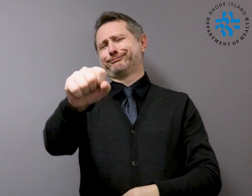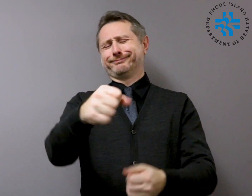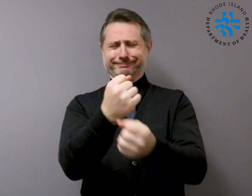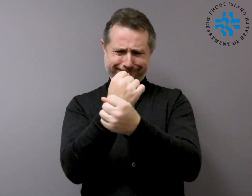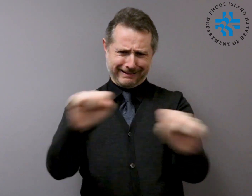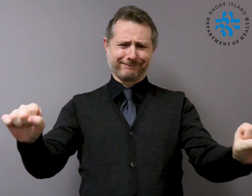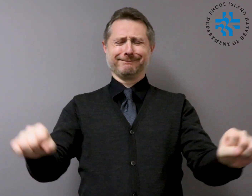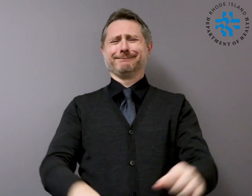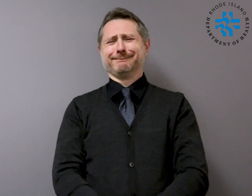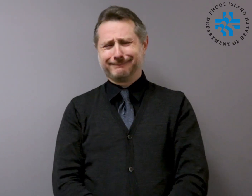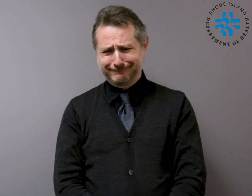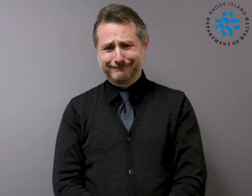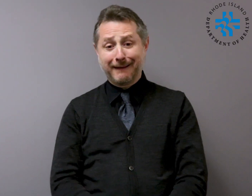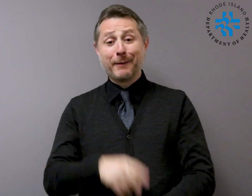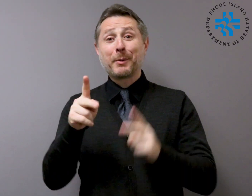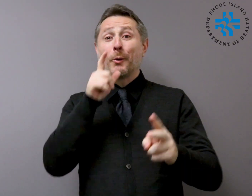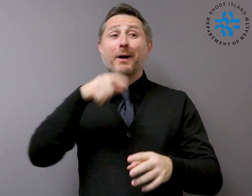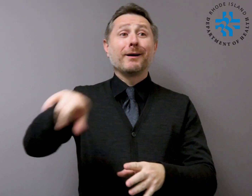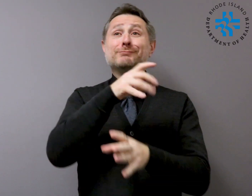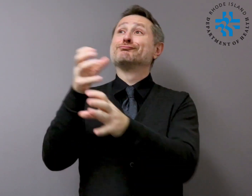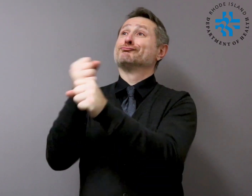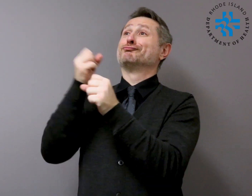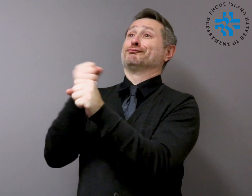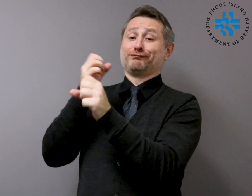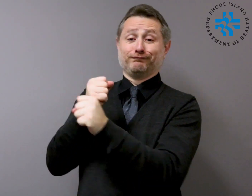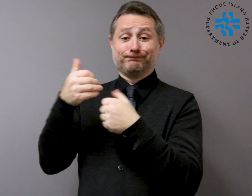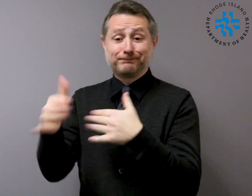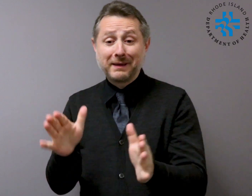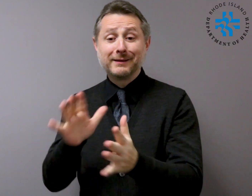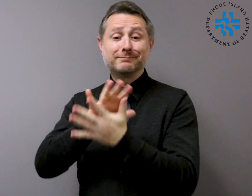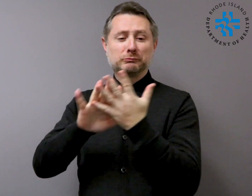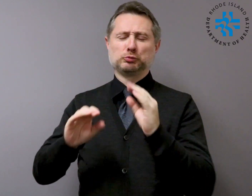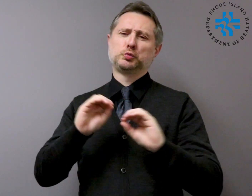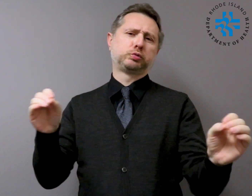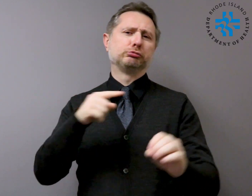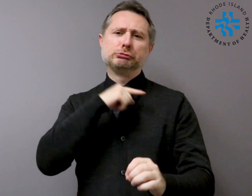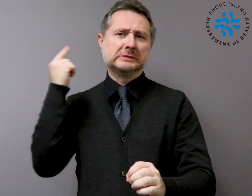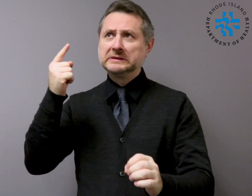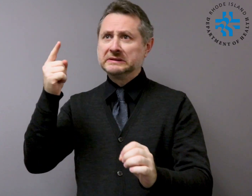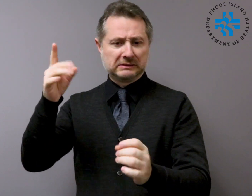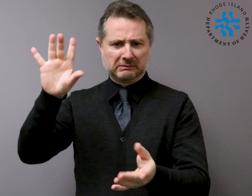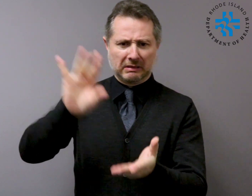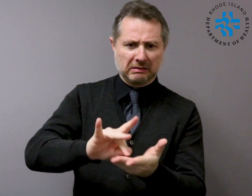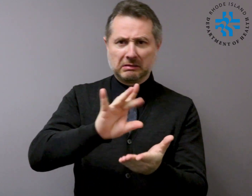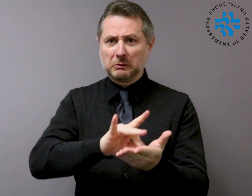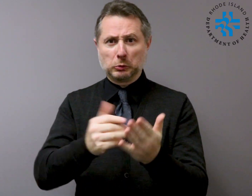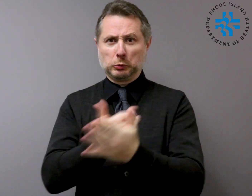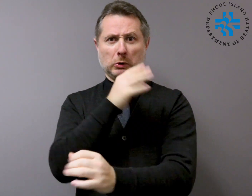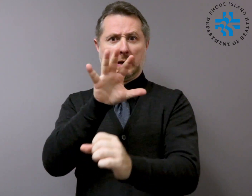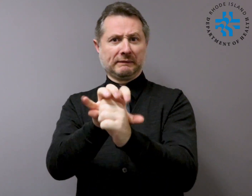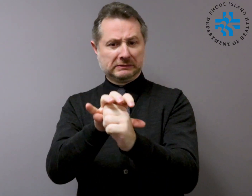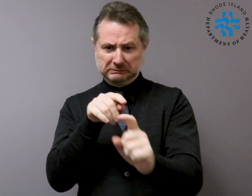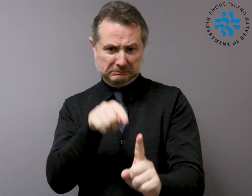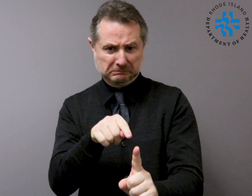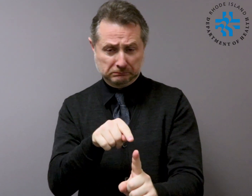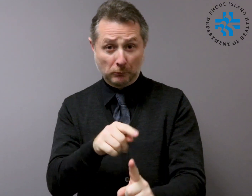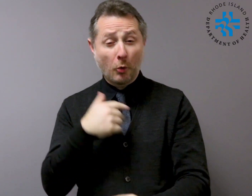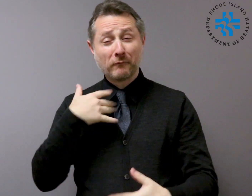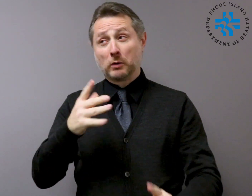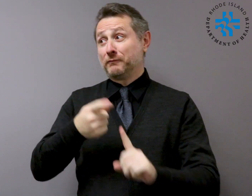Yes, it is safe. People receiving packages are not at risk of contracting the new coronavirus. From experience